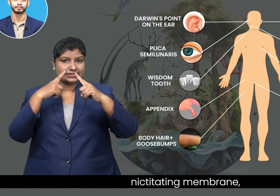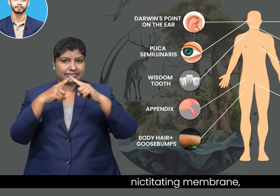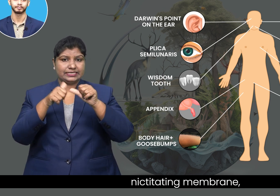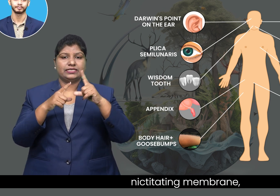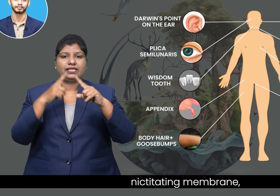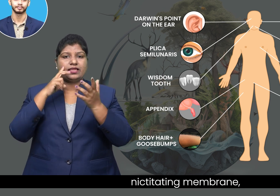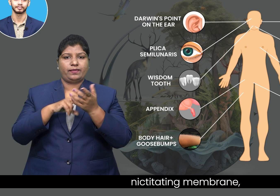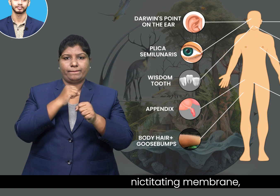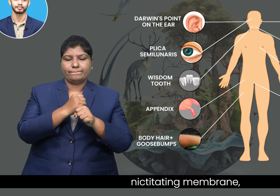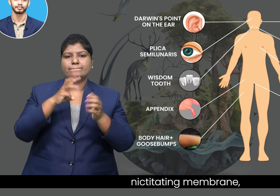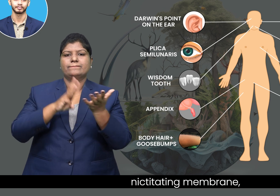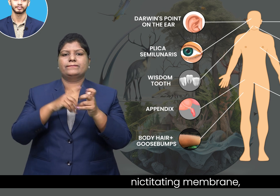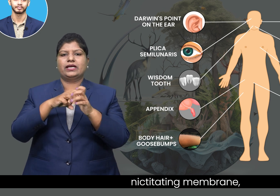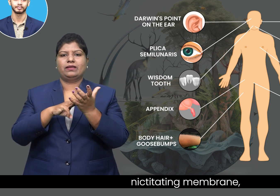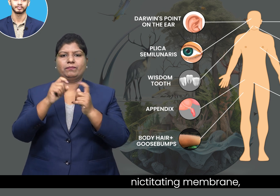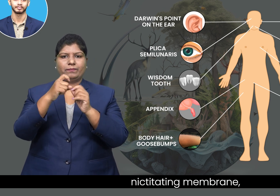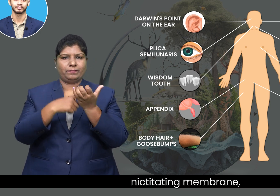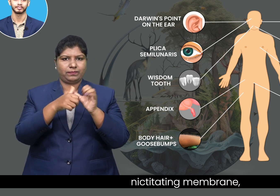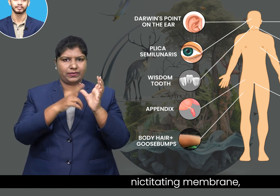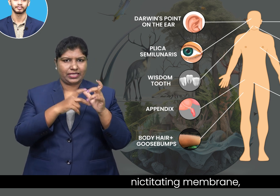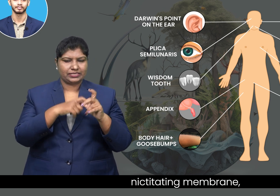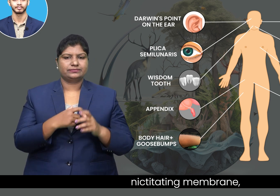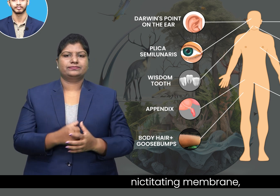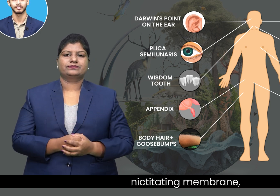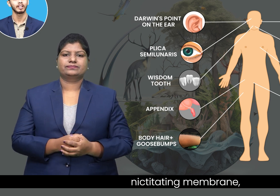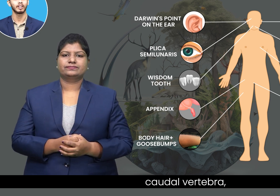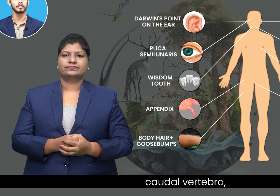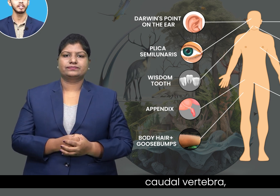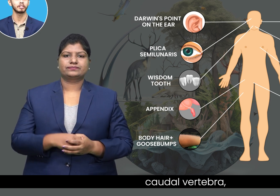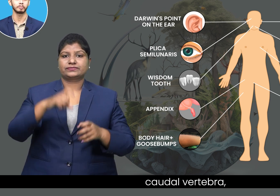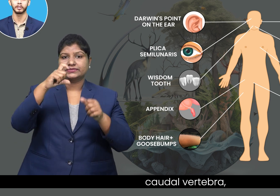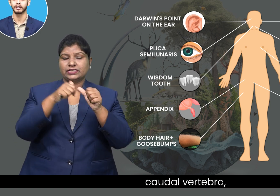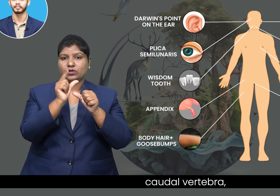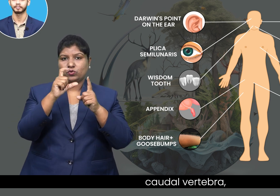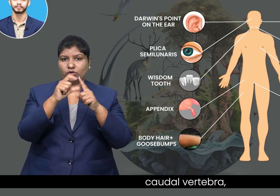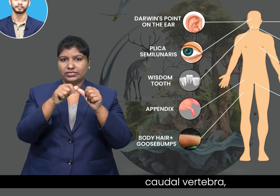cordial vertebrae,